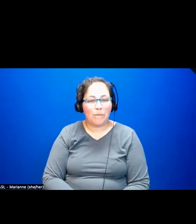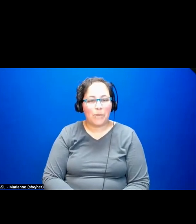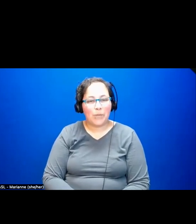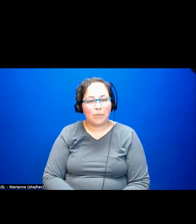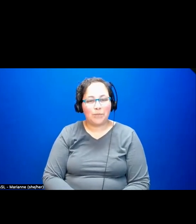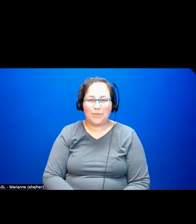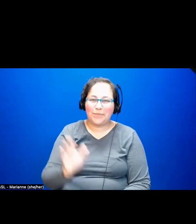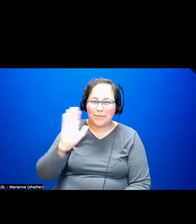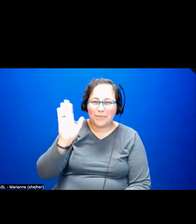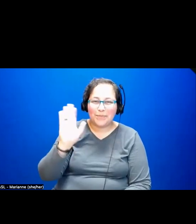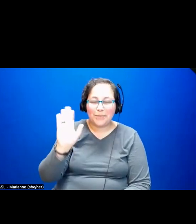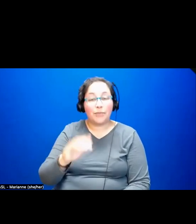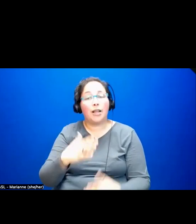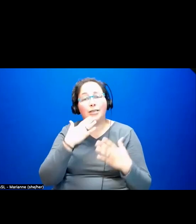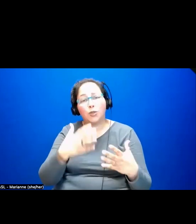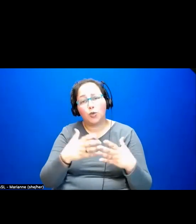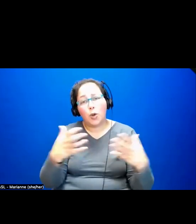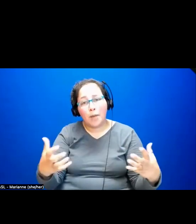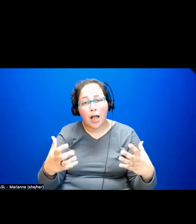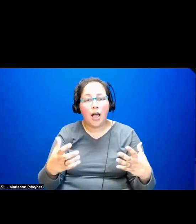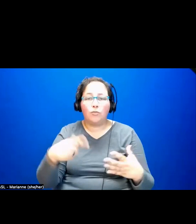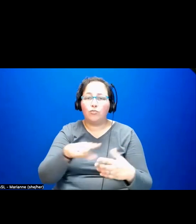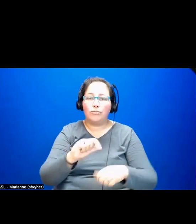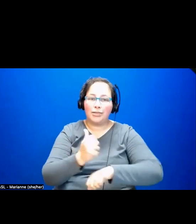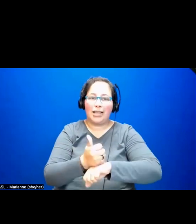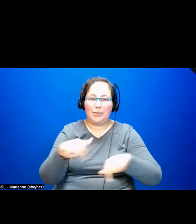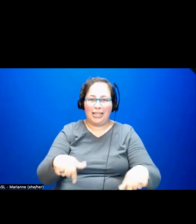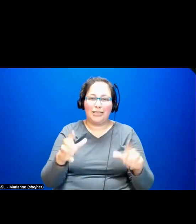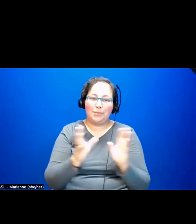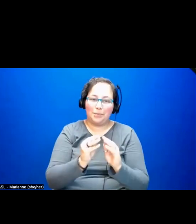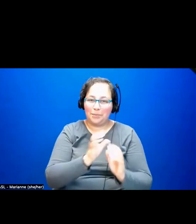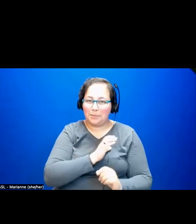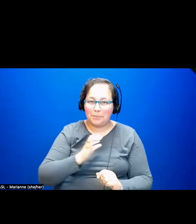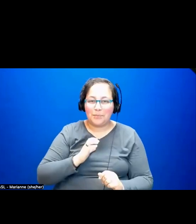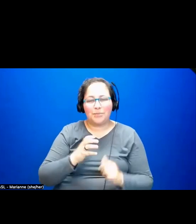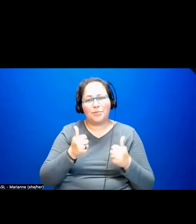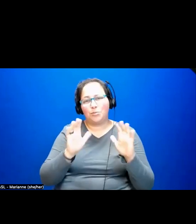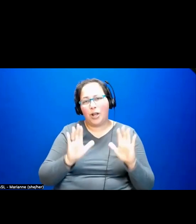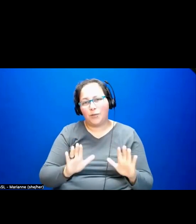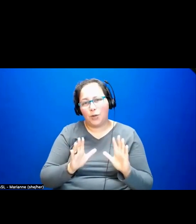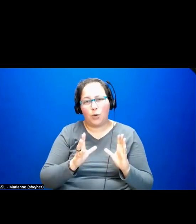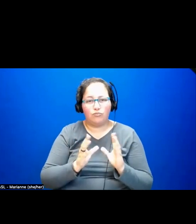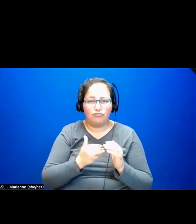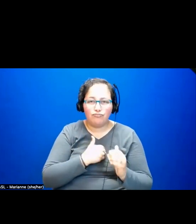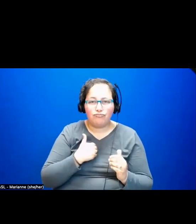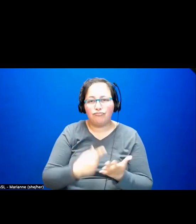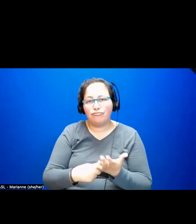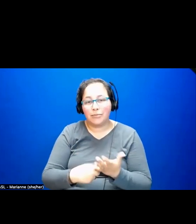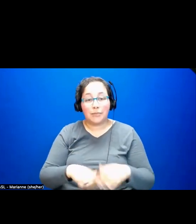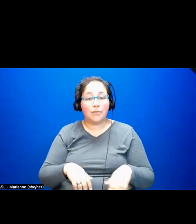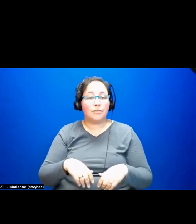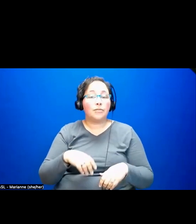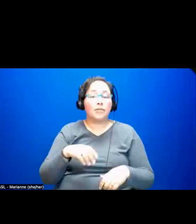Hi, everybody. Thank you, comrades, for organizing this wonderful gathering. And thank you, Kali and Ananya